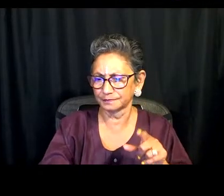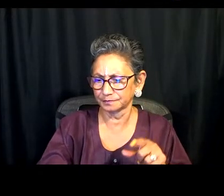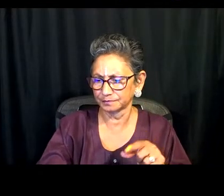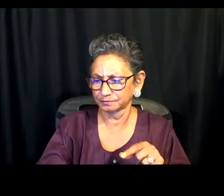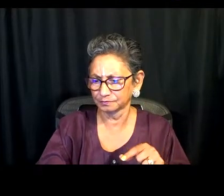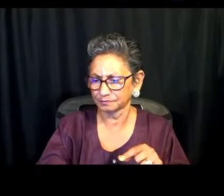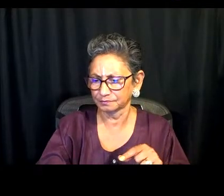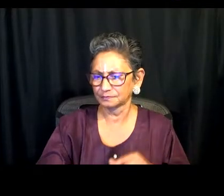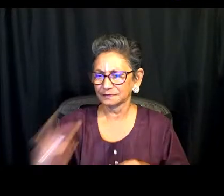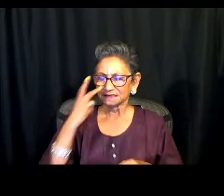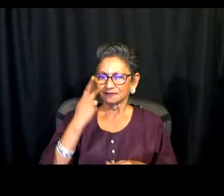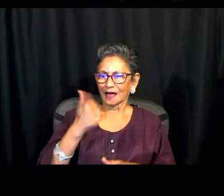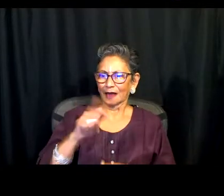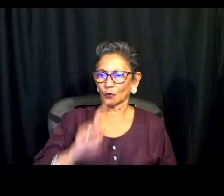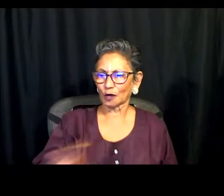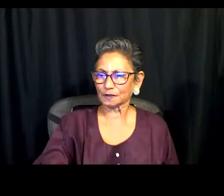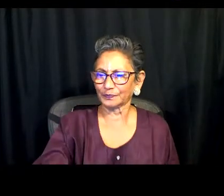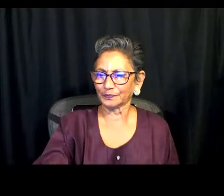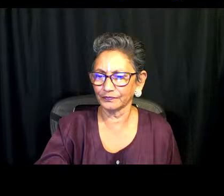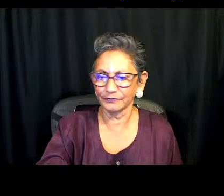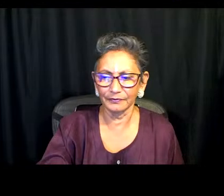kavita here give me just a second